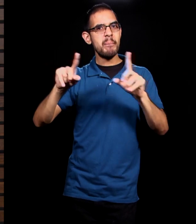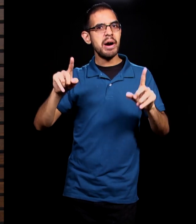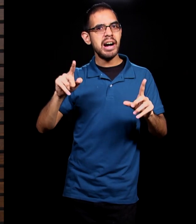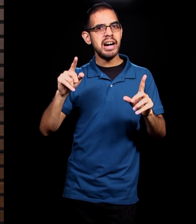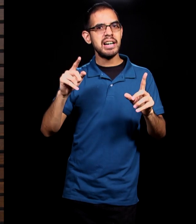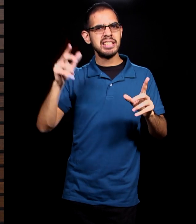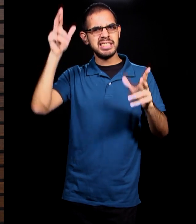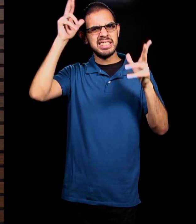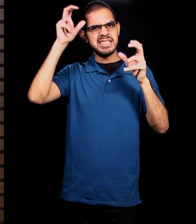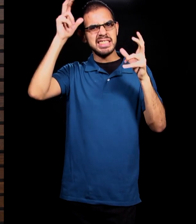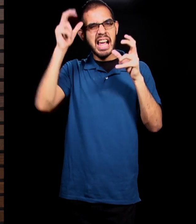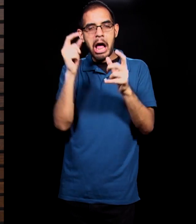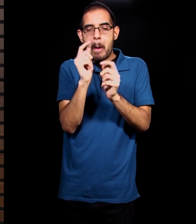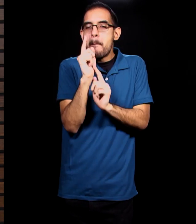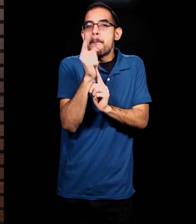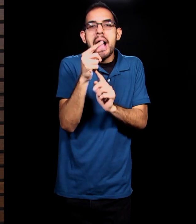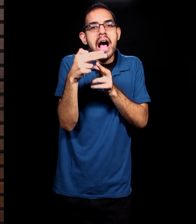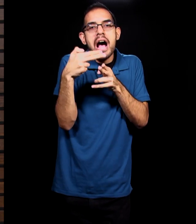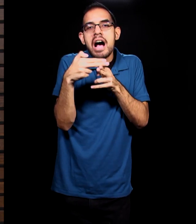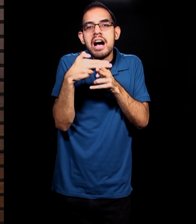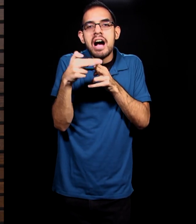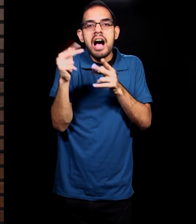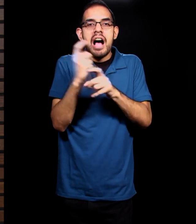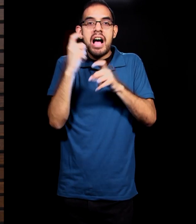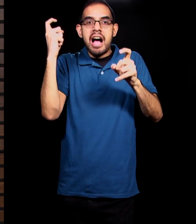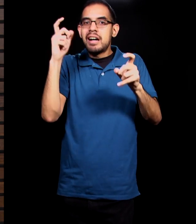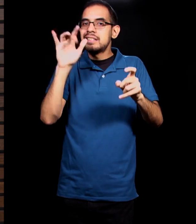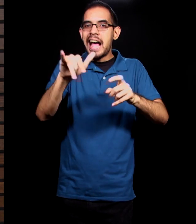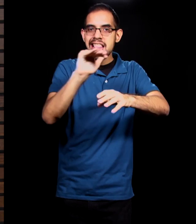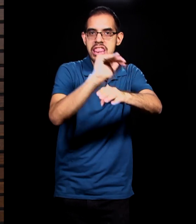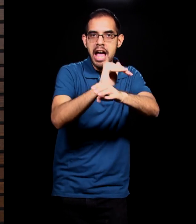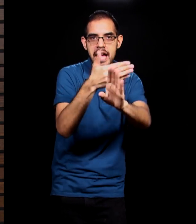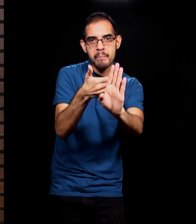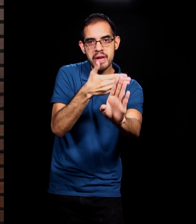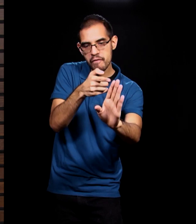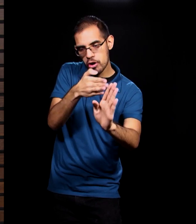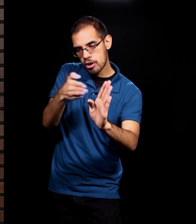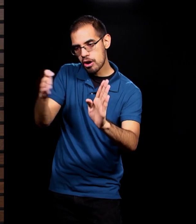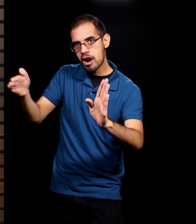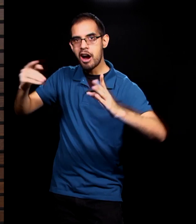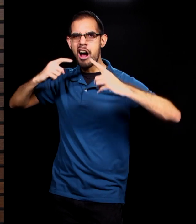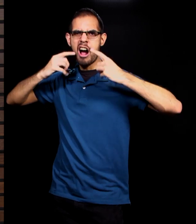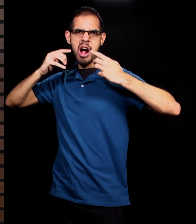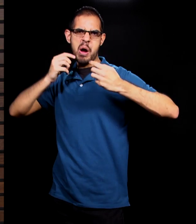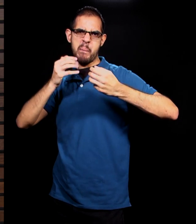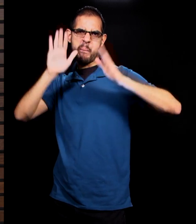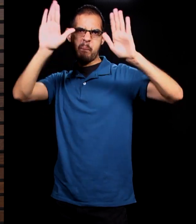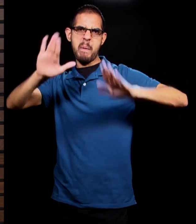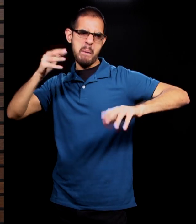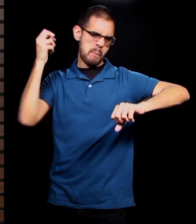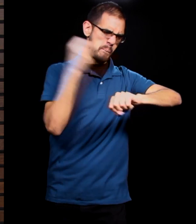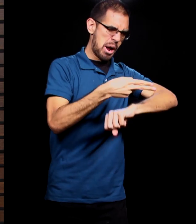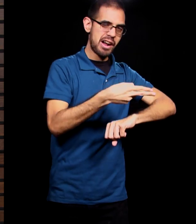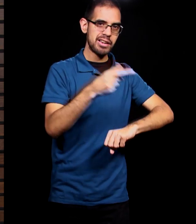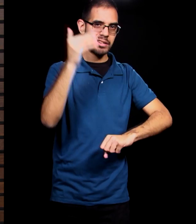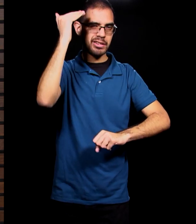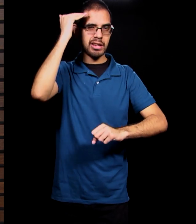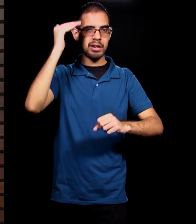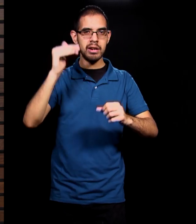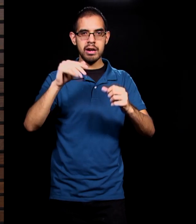moment of triumph was actually the eve of his final defeat. Understand that while there's still a battle going on, the war is